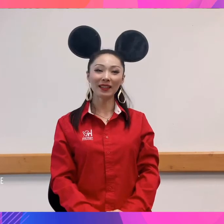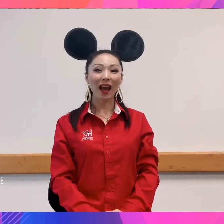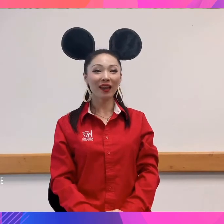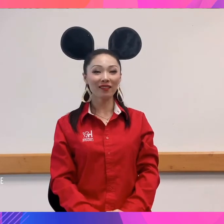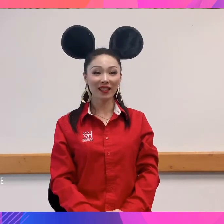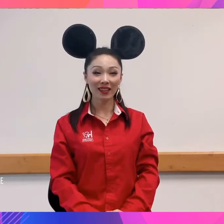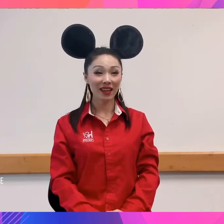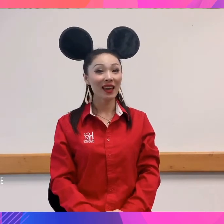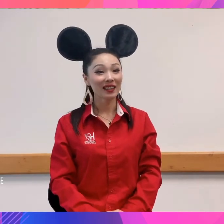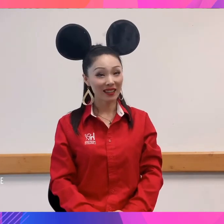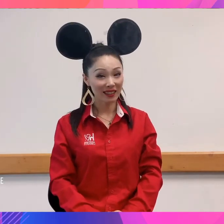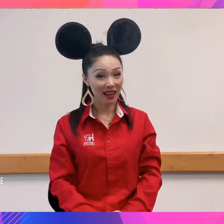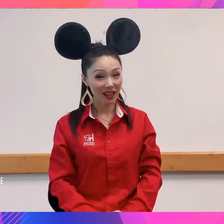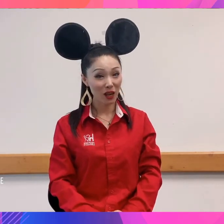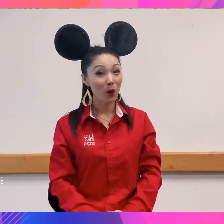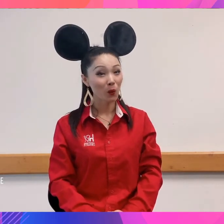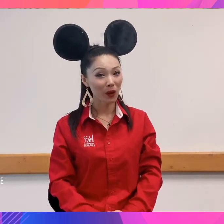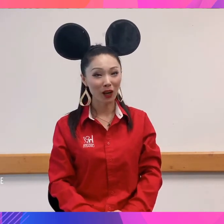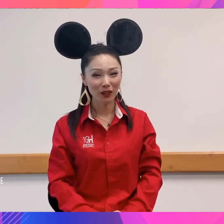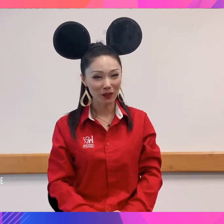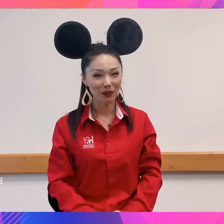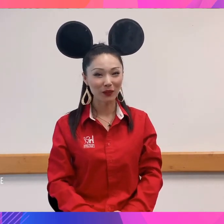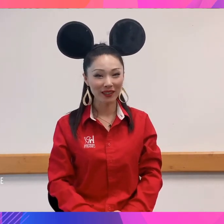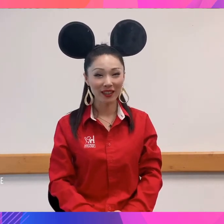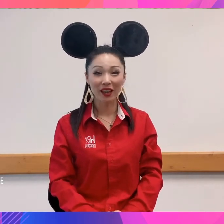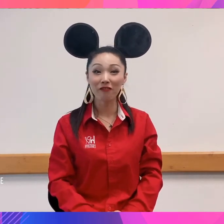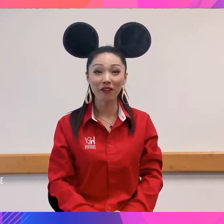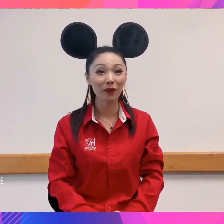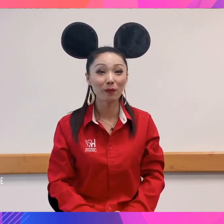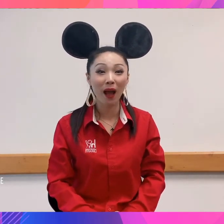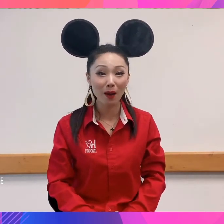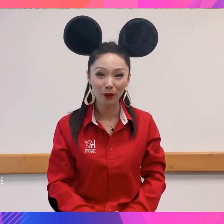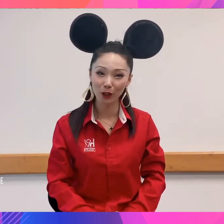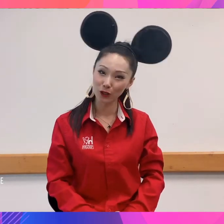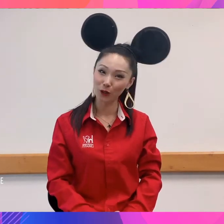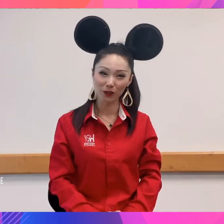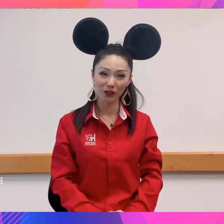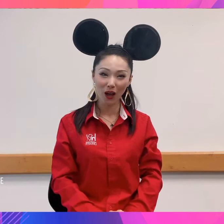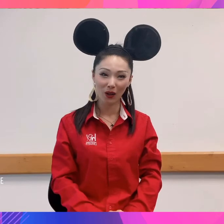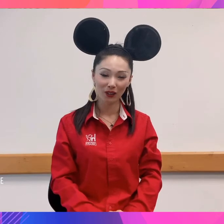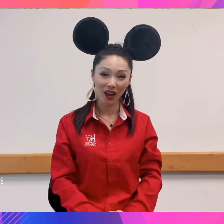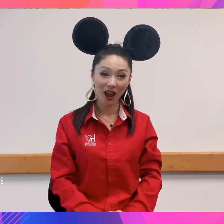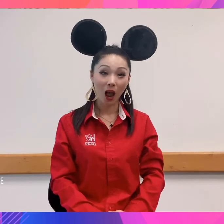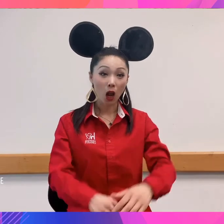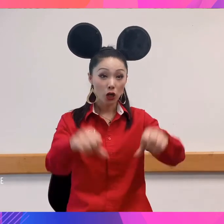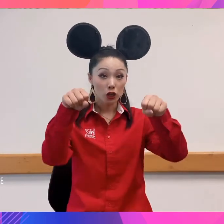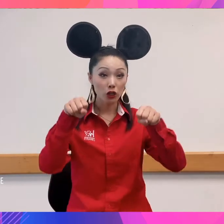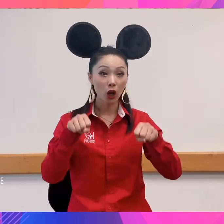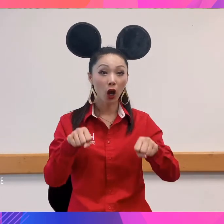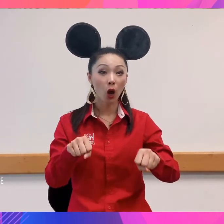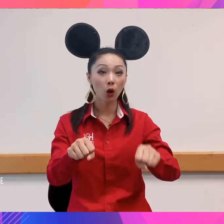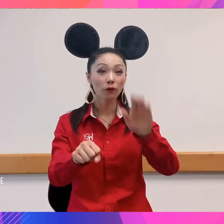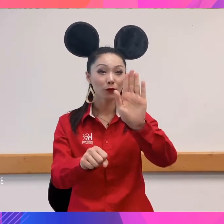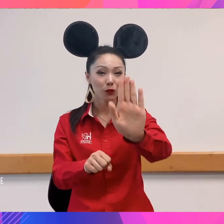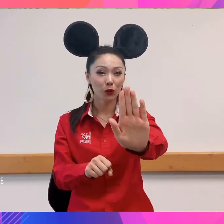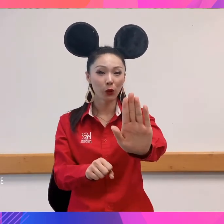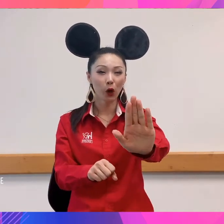Ivy. Today we are going to sing a very popular children's song. Row your